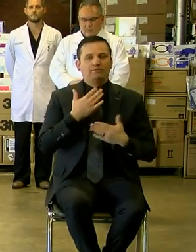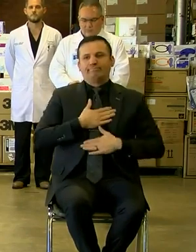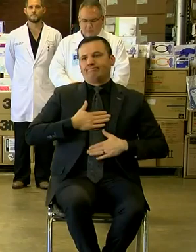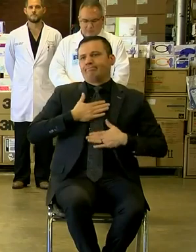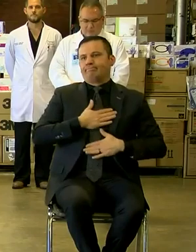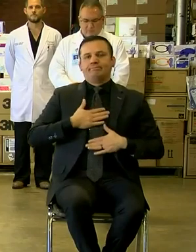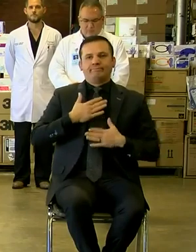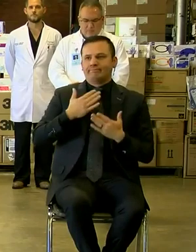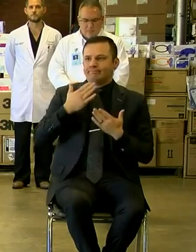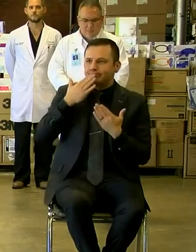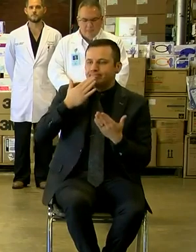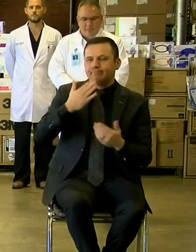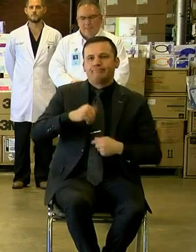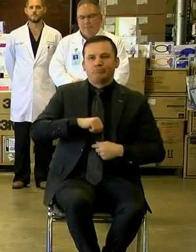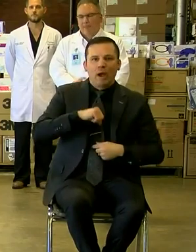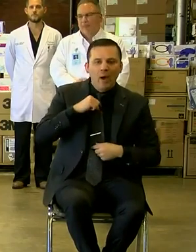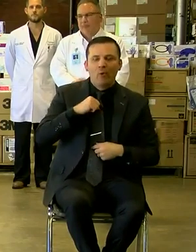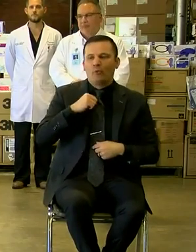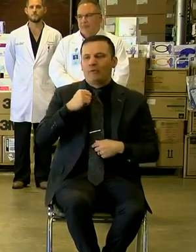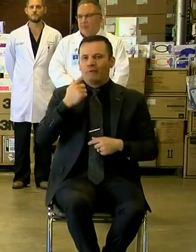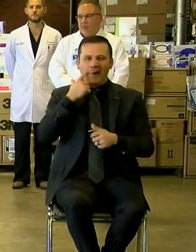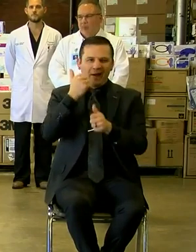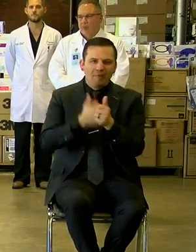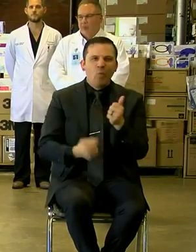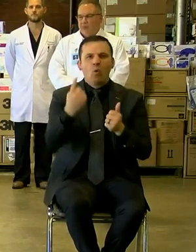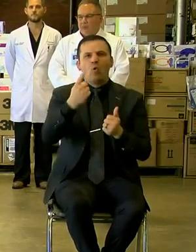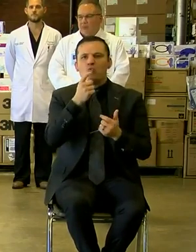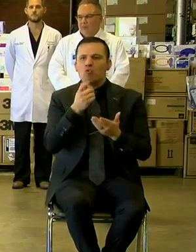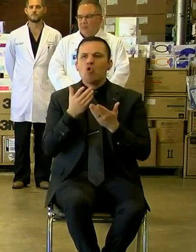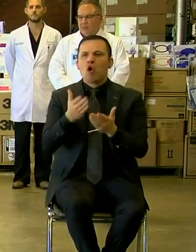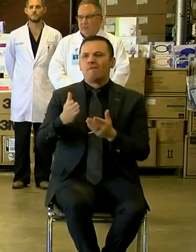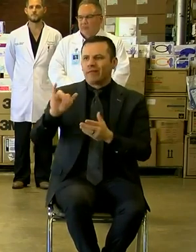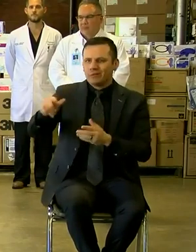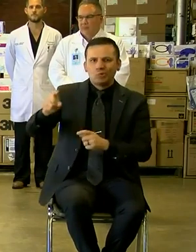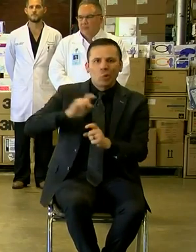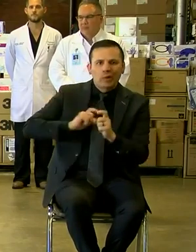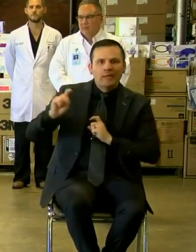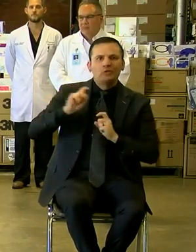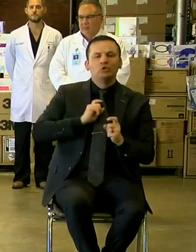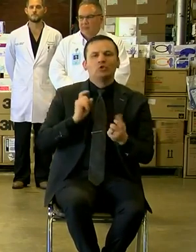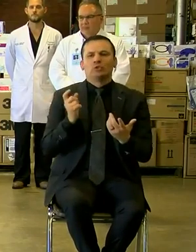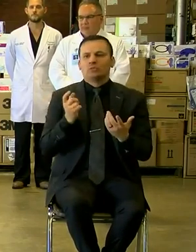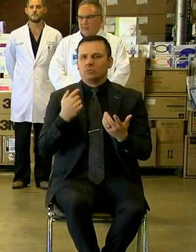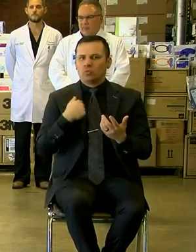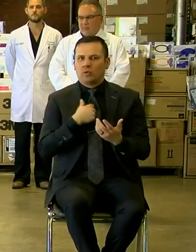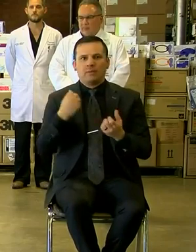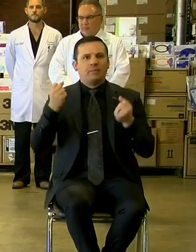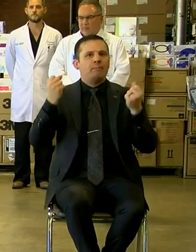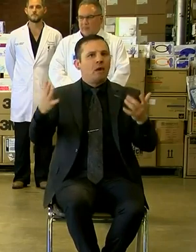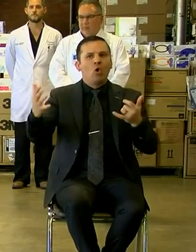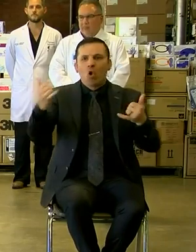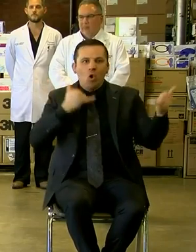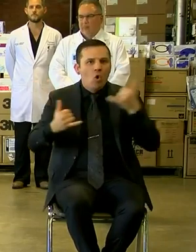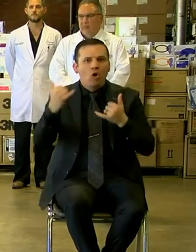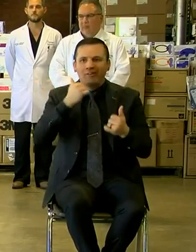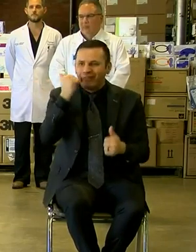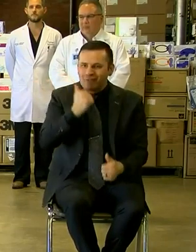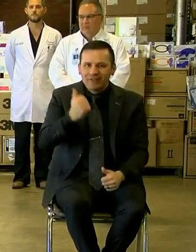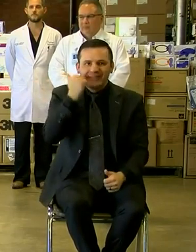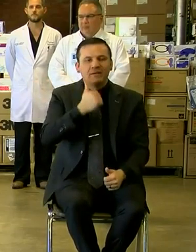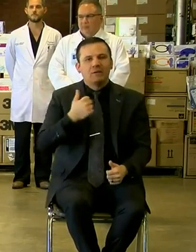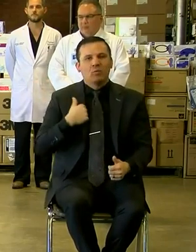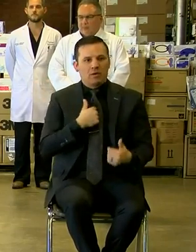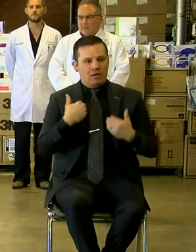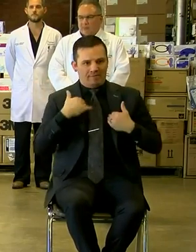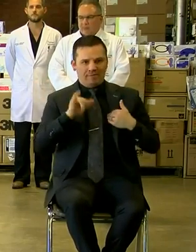and proud and grateful for everyone who is offering donations. And we get so many calls every day. And we have that